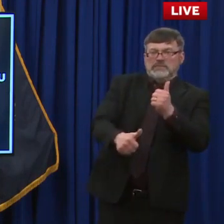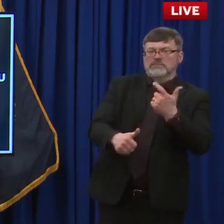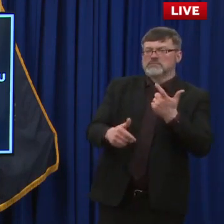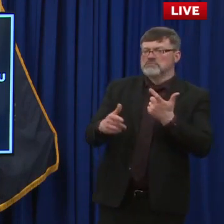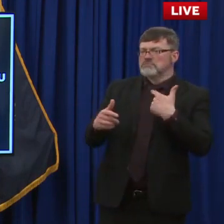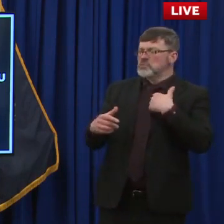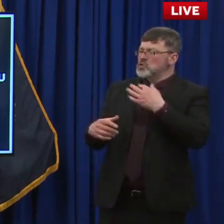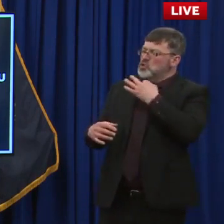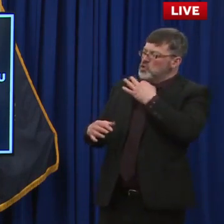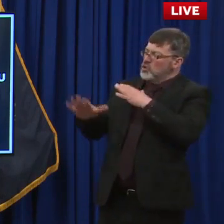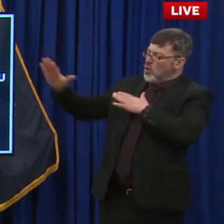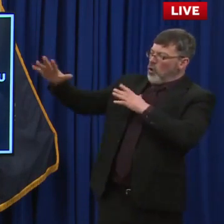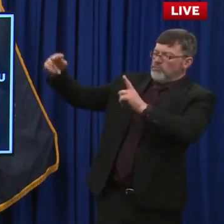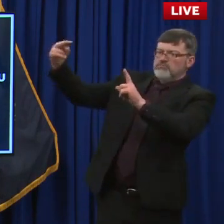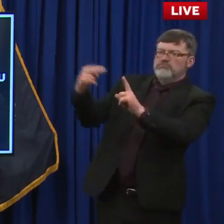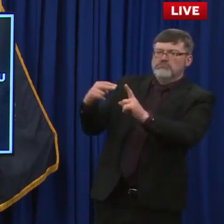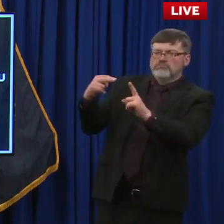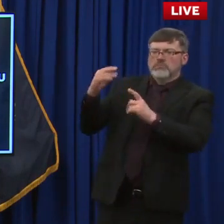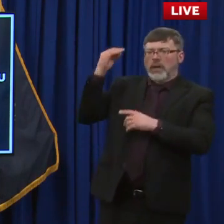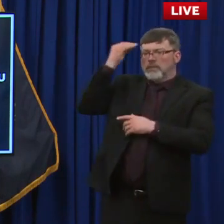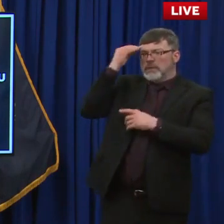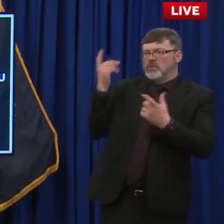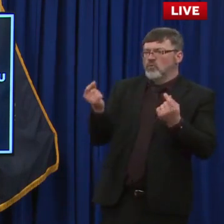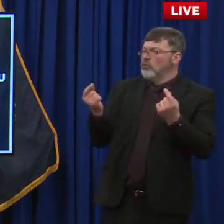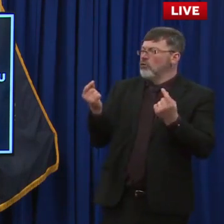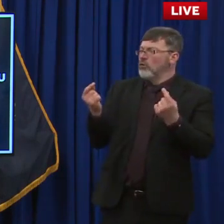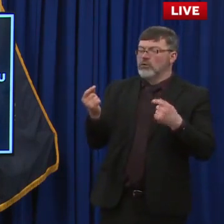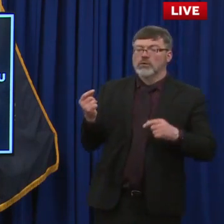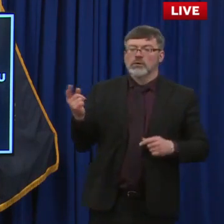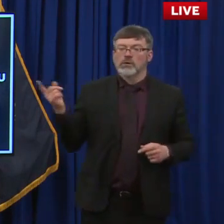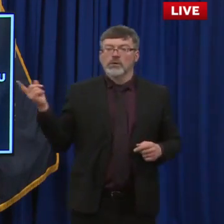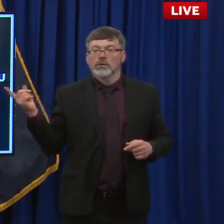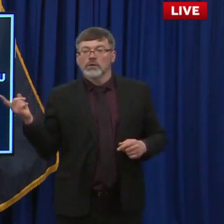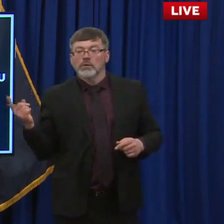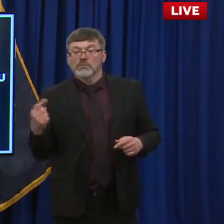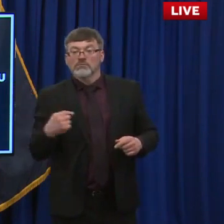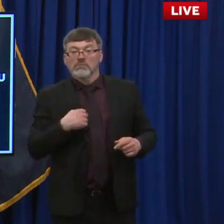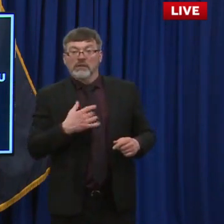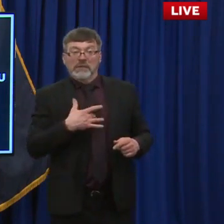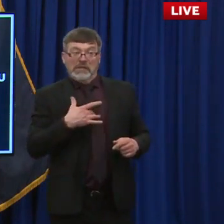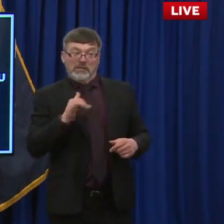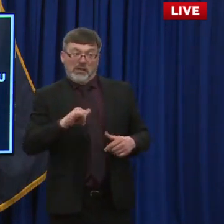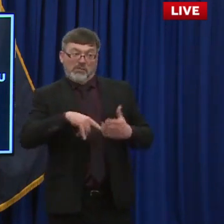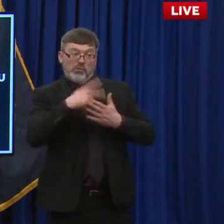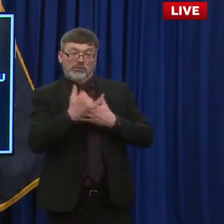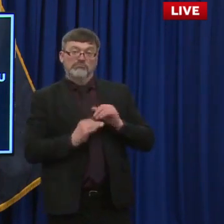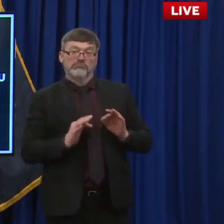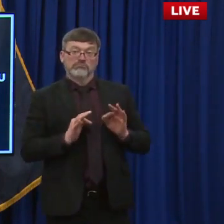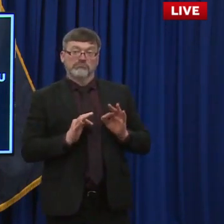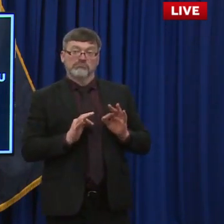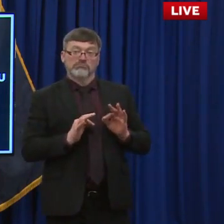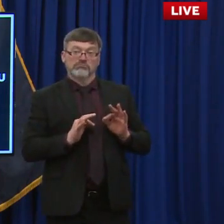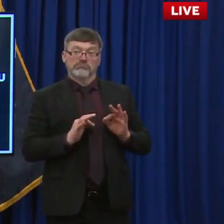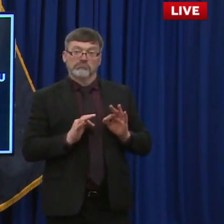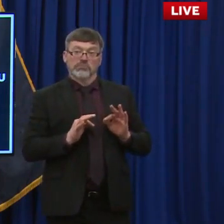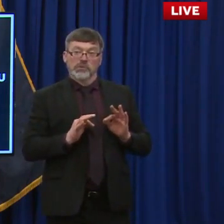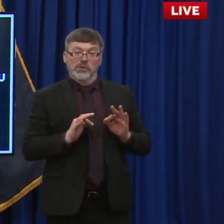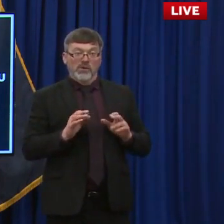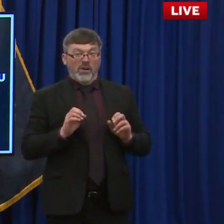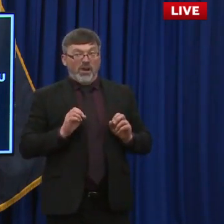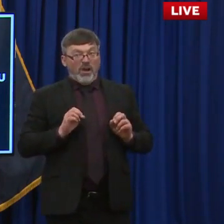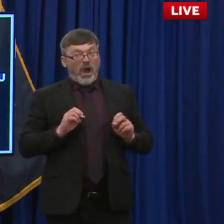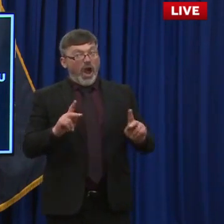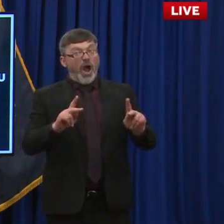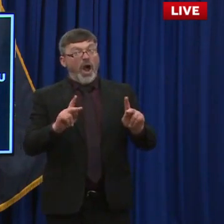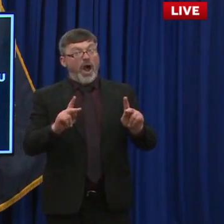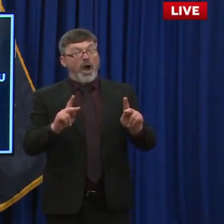your thoughts about the project? Yeah. I think it's a very good project. A huge economic opportunity for the state of New Hampshire, a huge economic